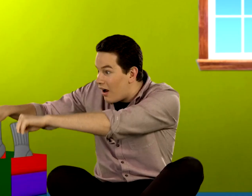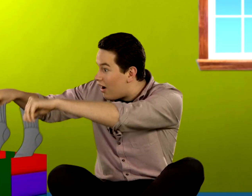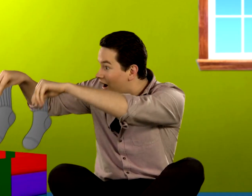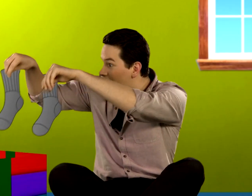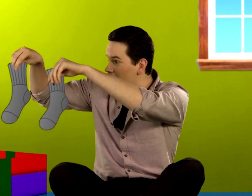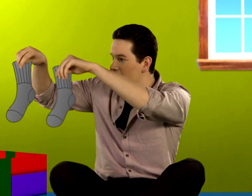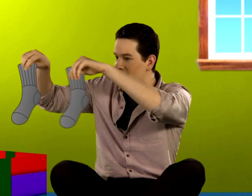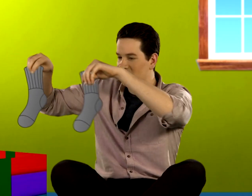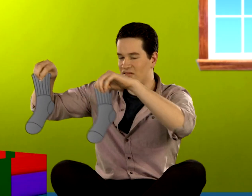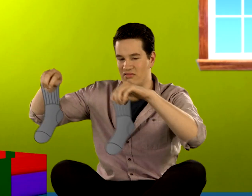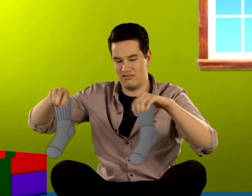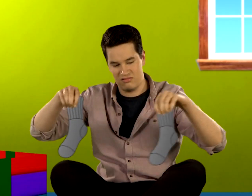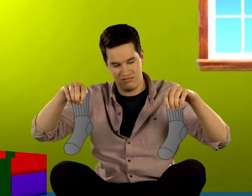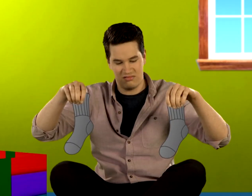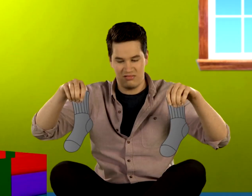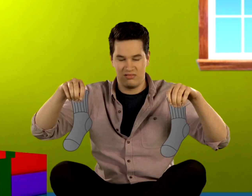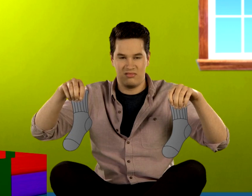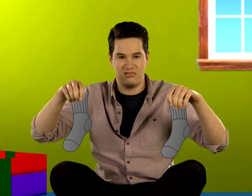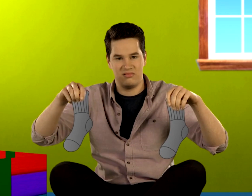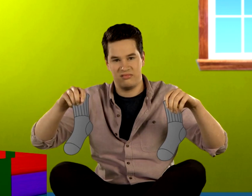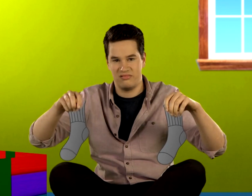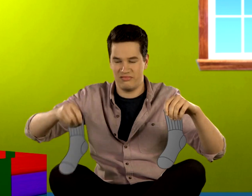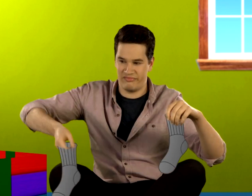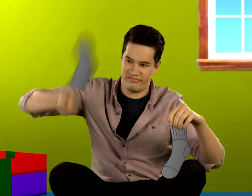And socks. Gray. One pair.